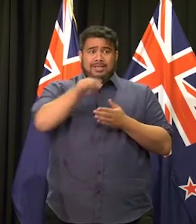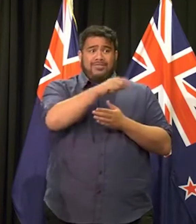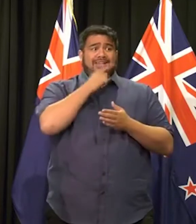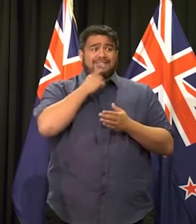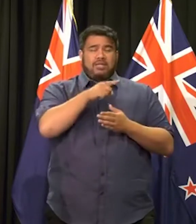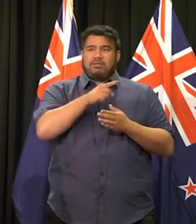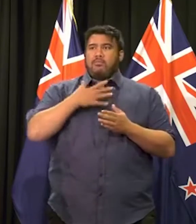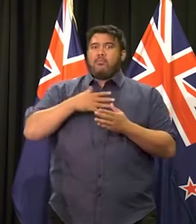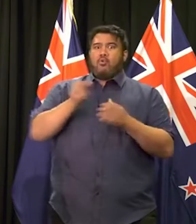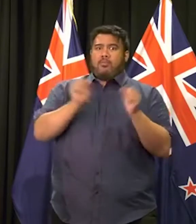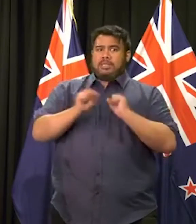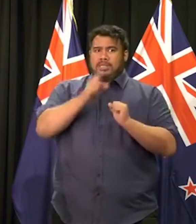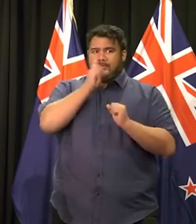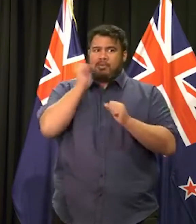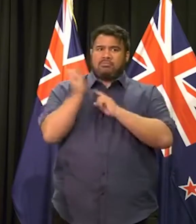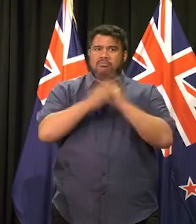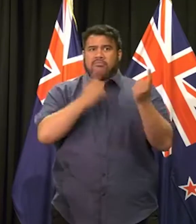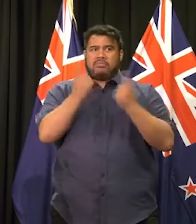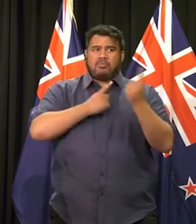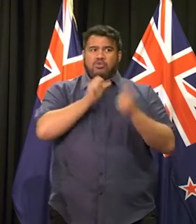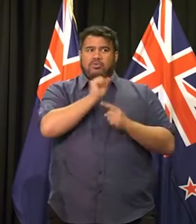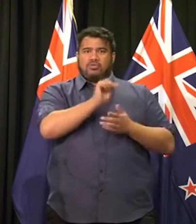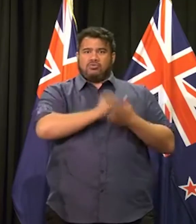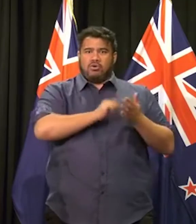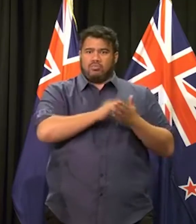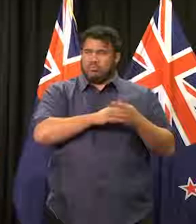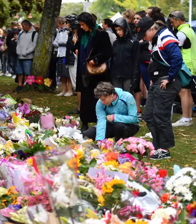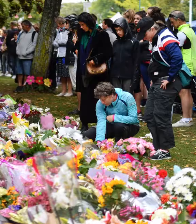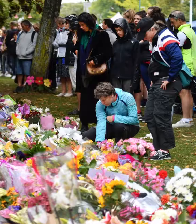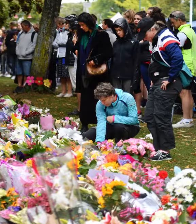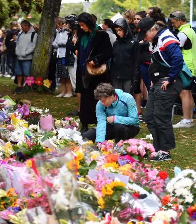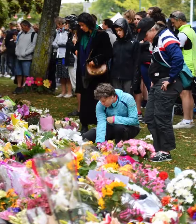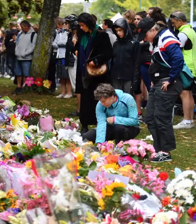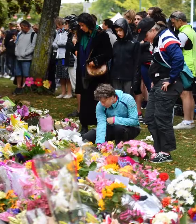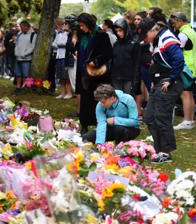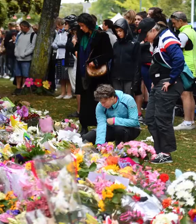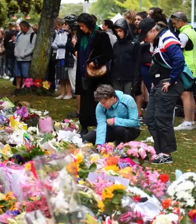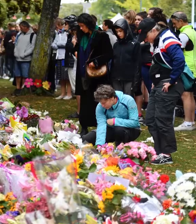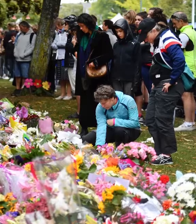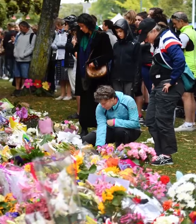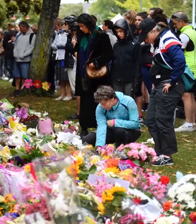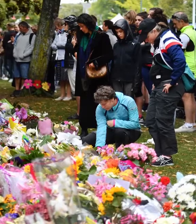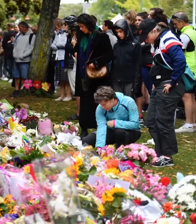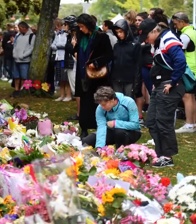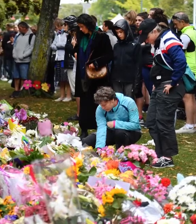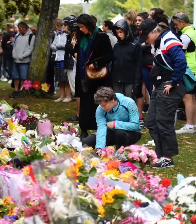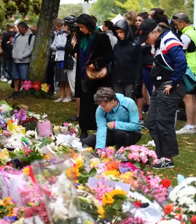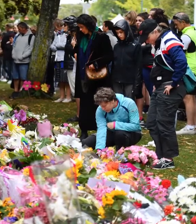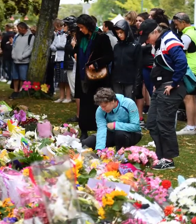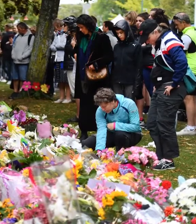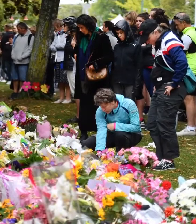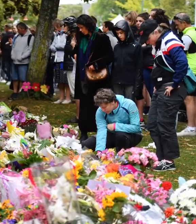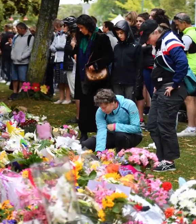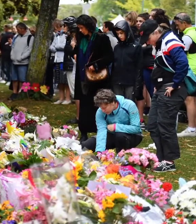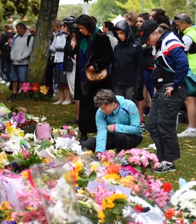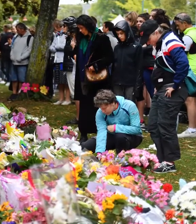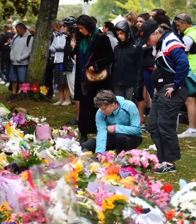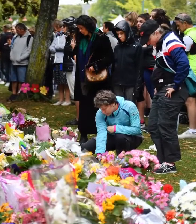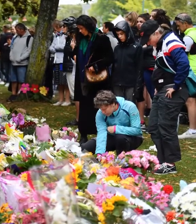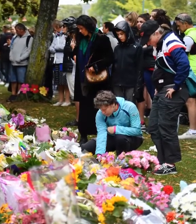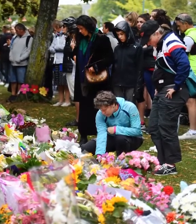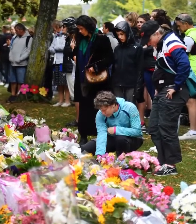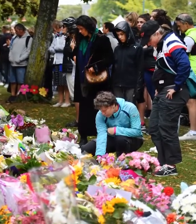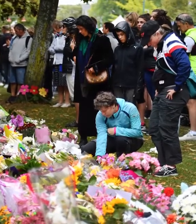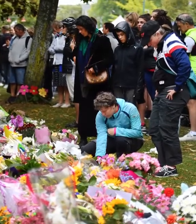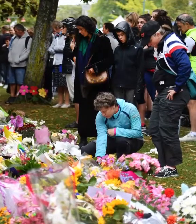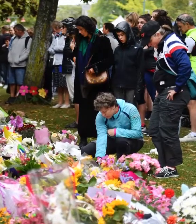Is that concerning to you off the bank of what we saw in the past year? Again, we cannot be deterred from